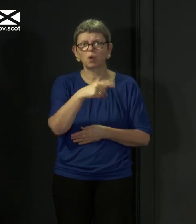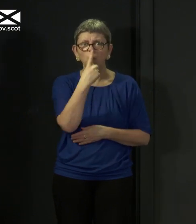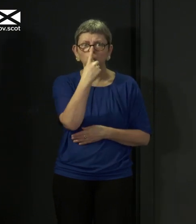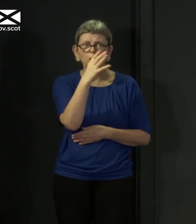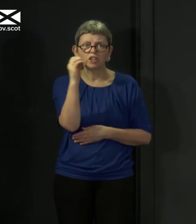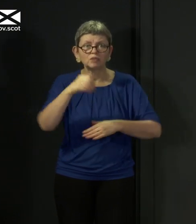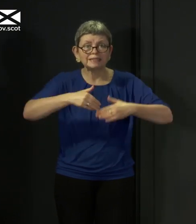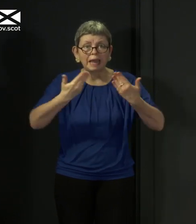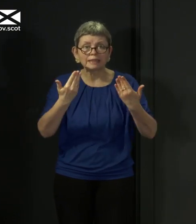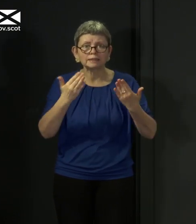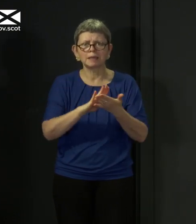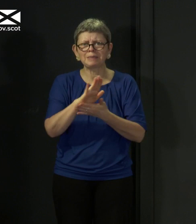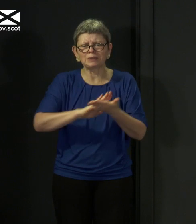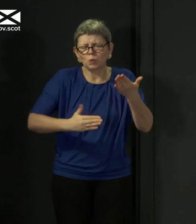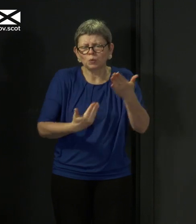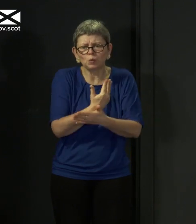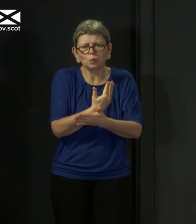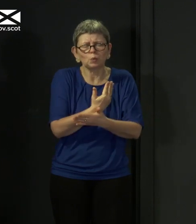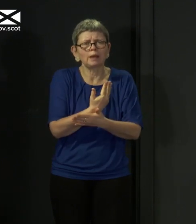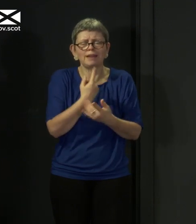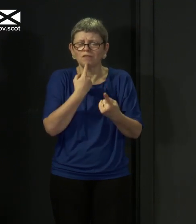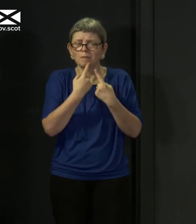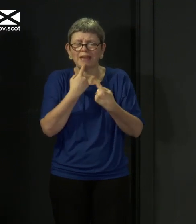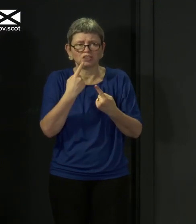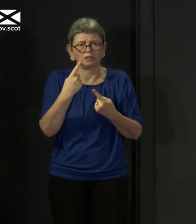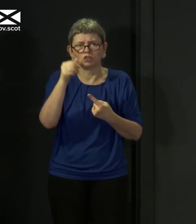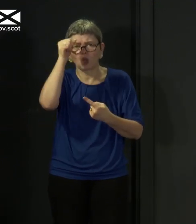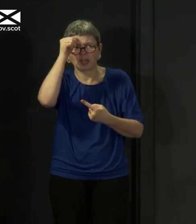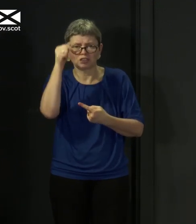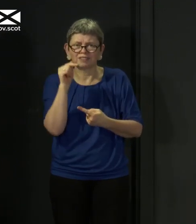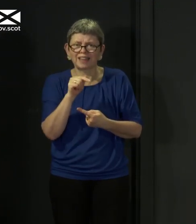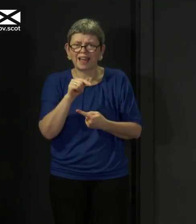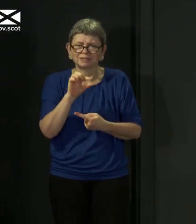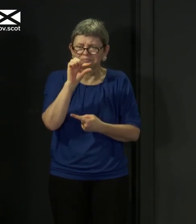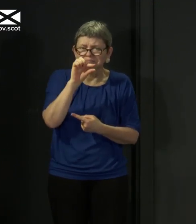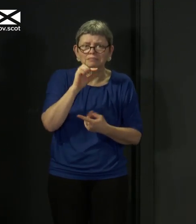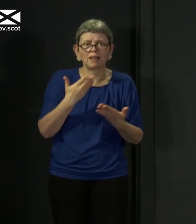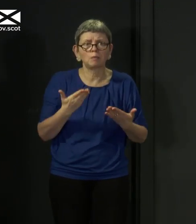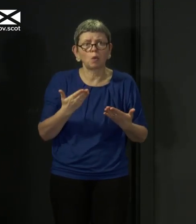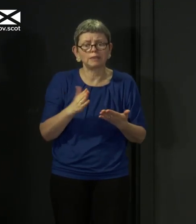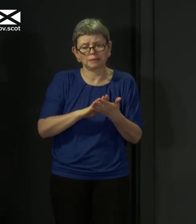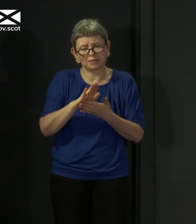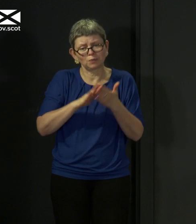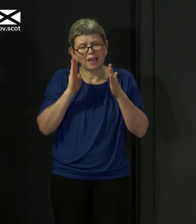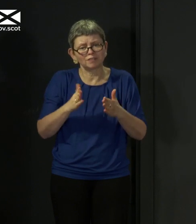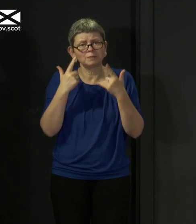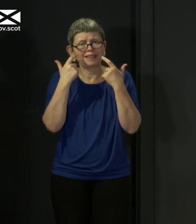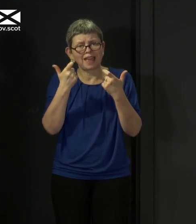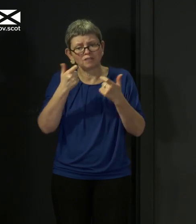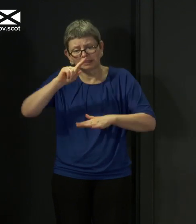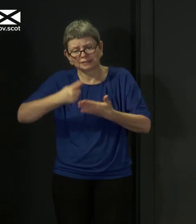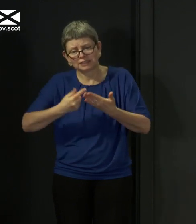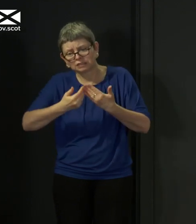also feeds into that need to be really cautious as we take decisions about the future. There are other